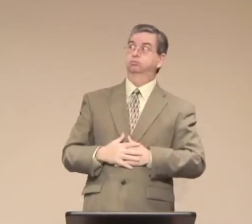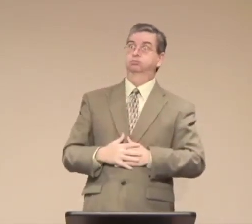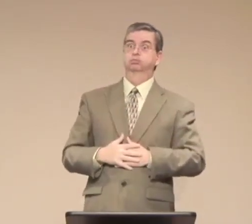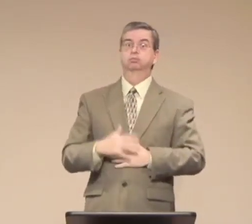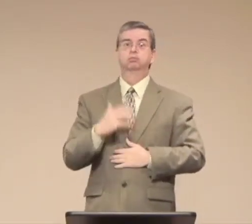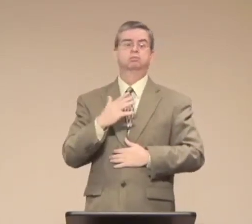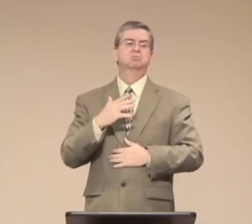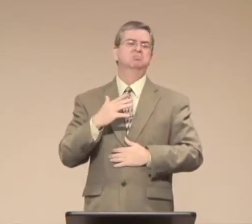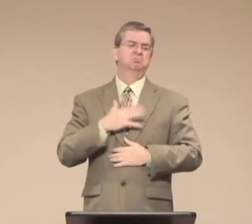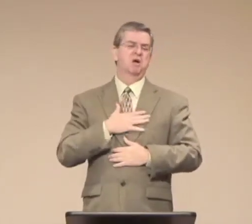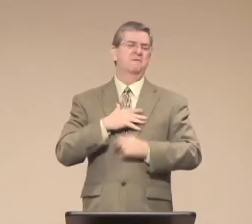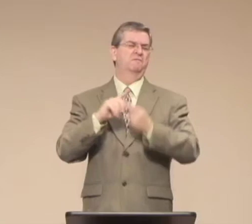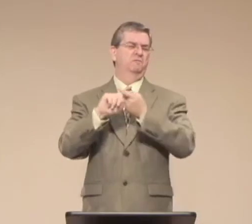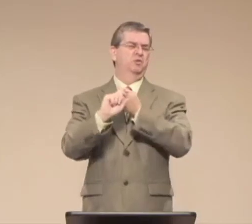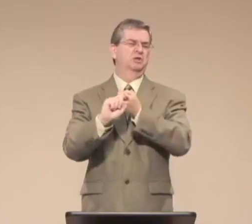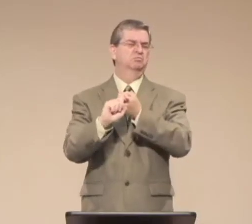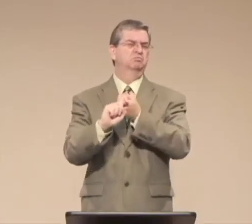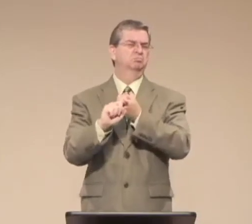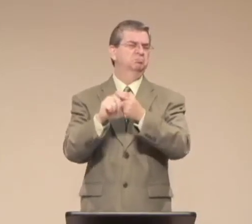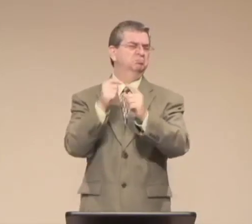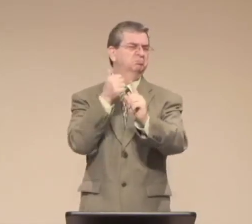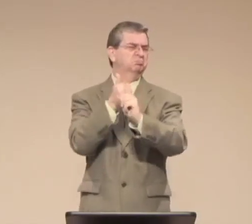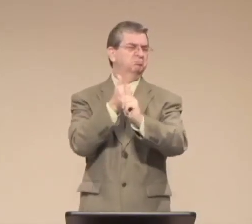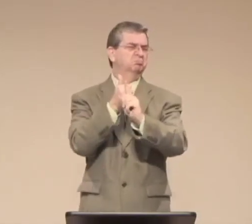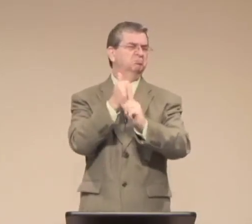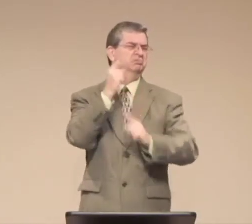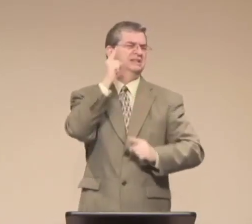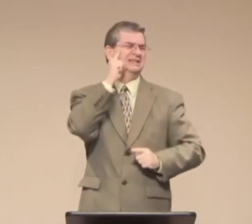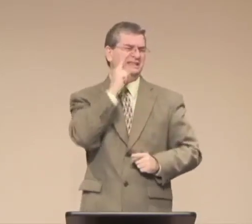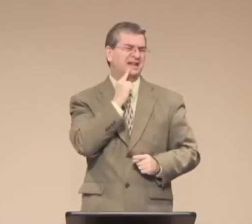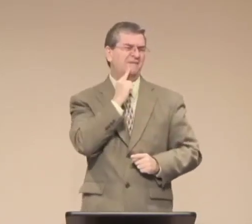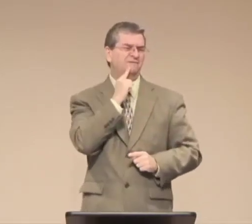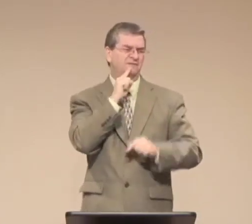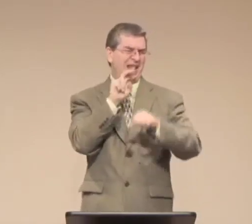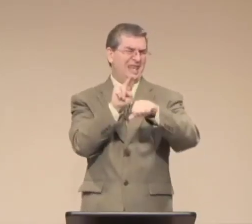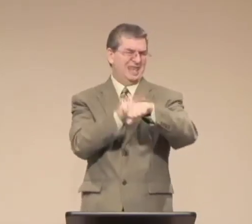I'd like to tell one more story before we close about